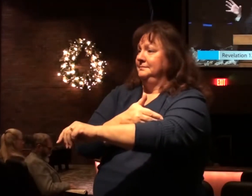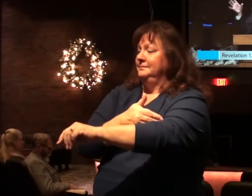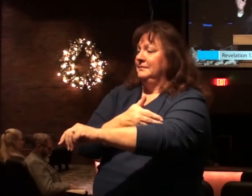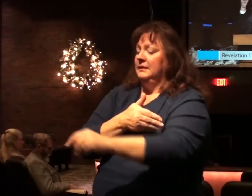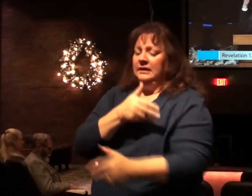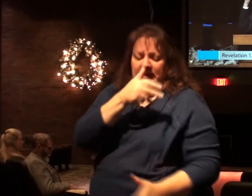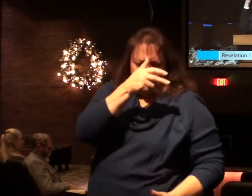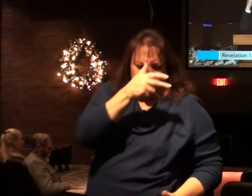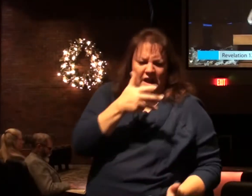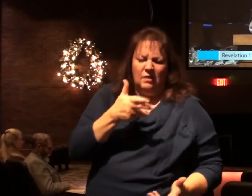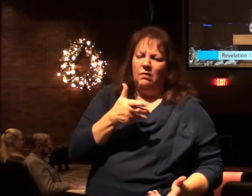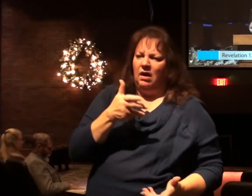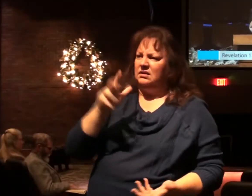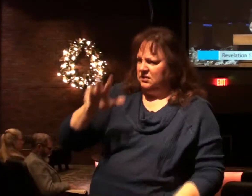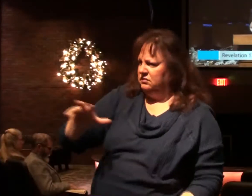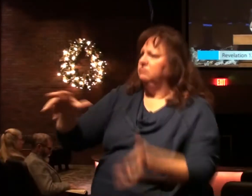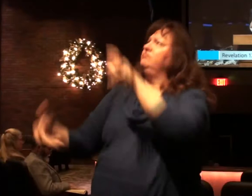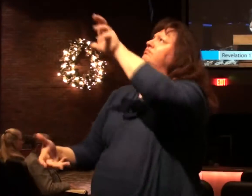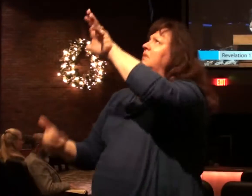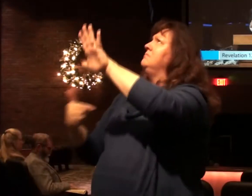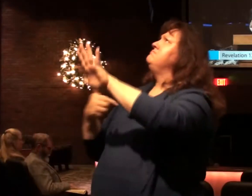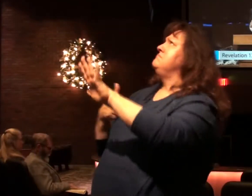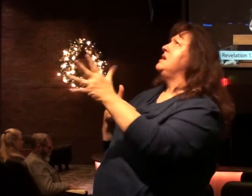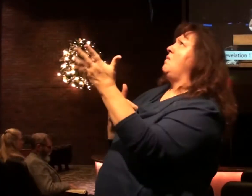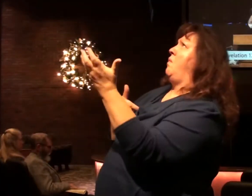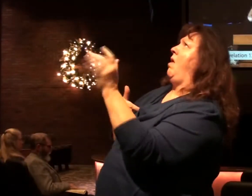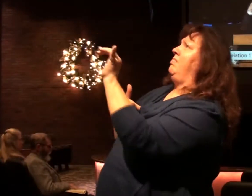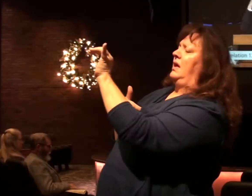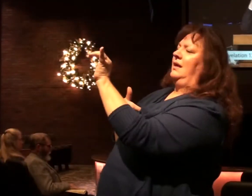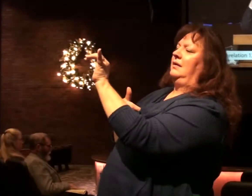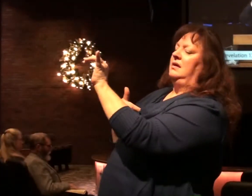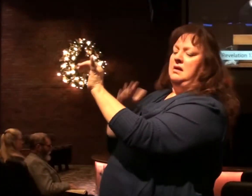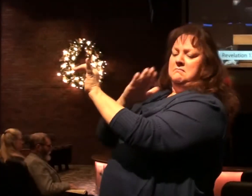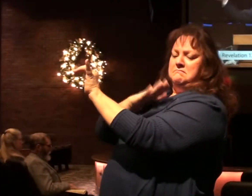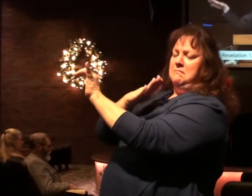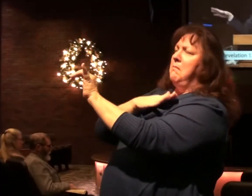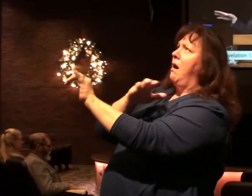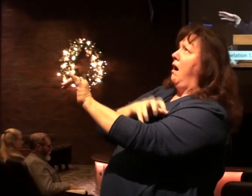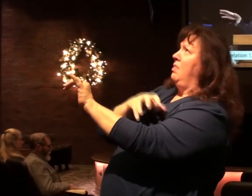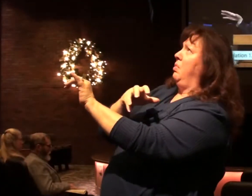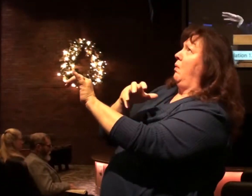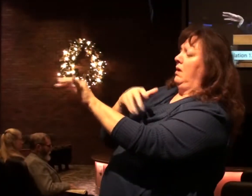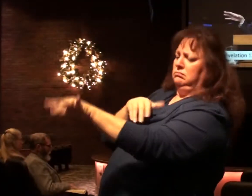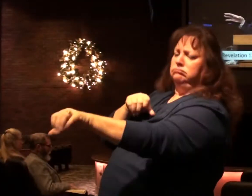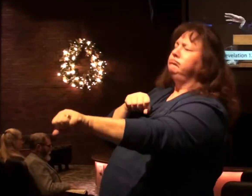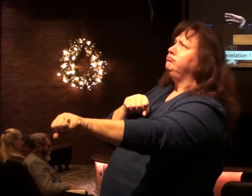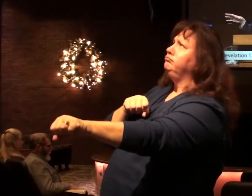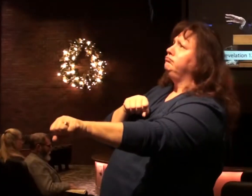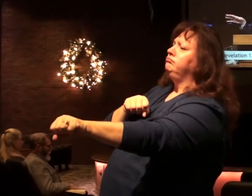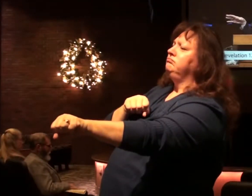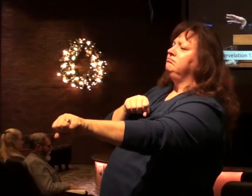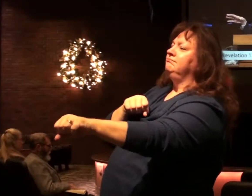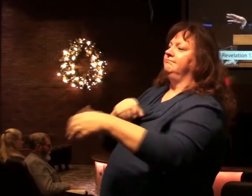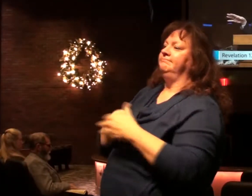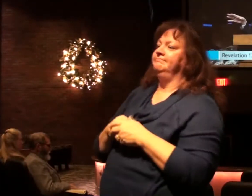Satan would like to usurp that and have His authority over all creation.